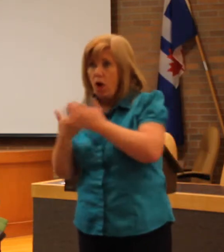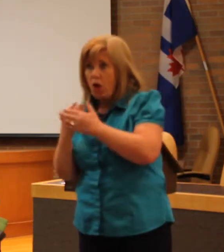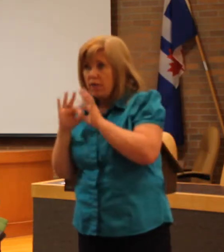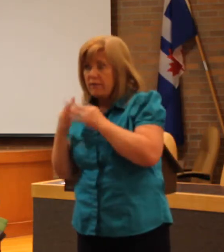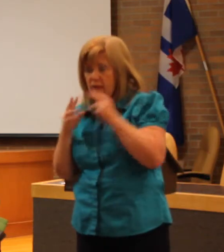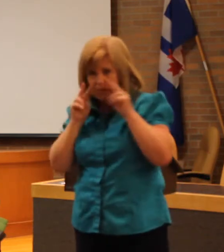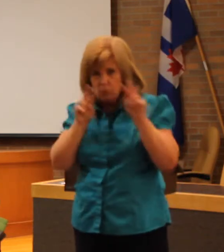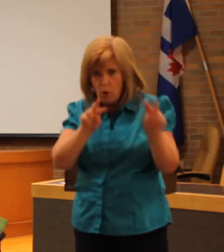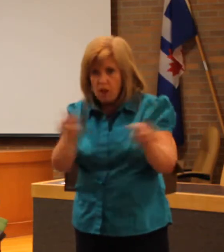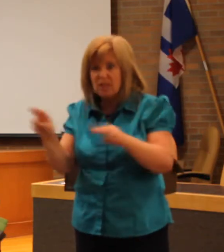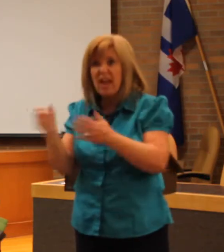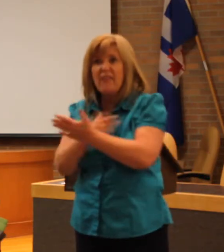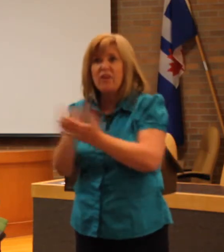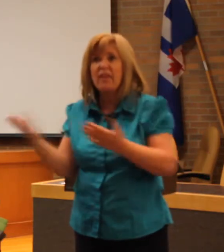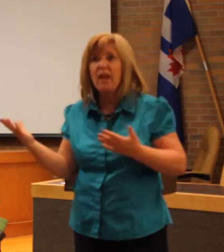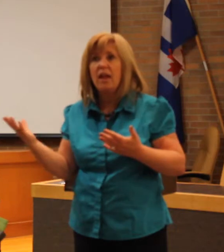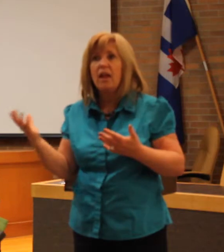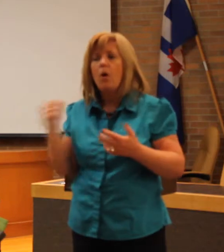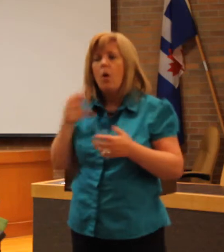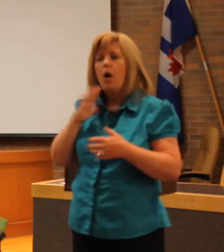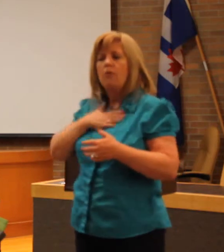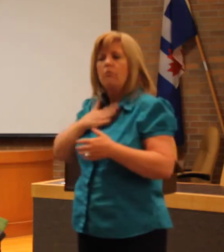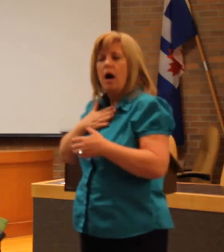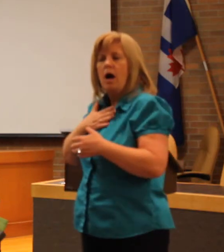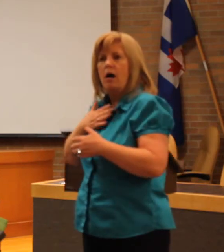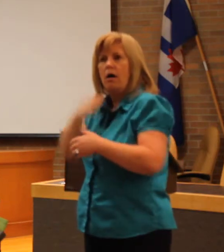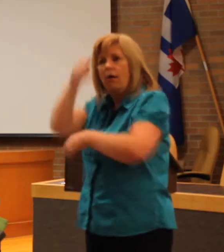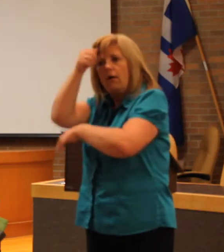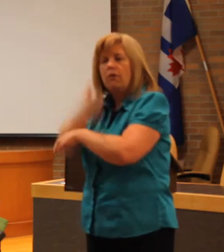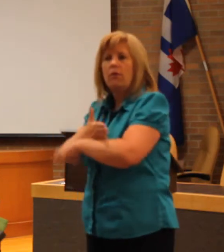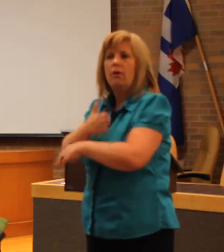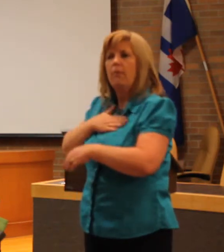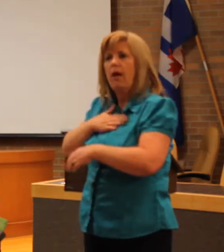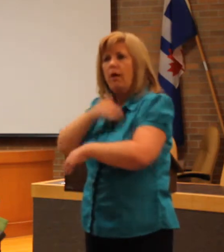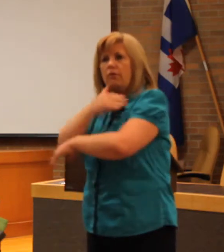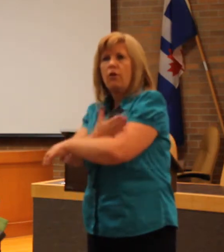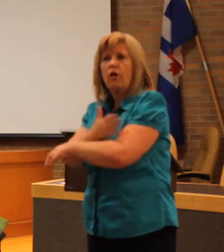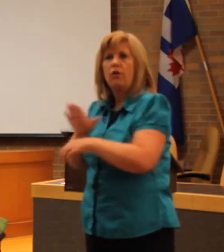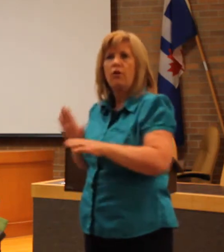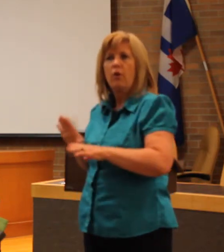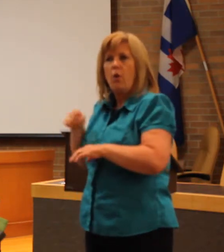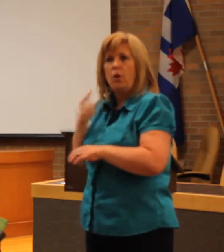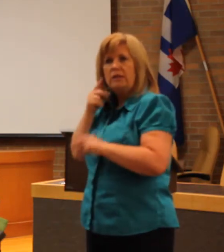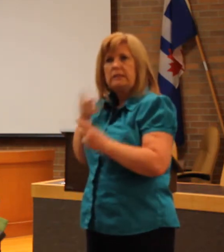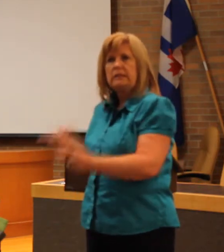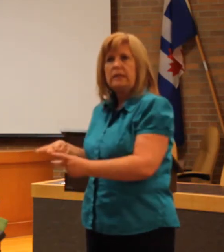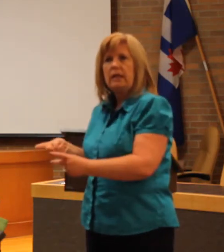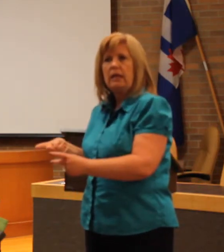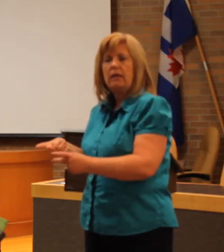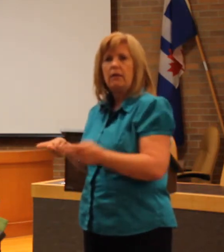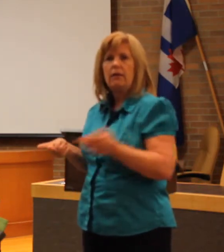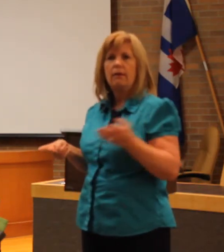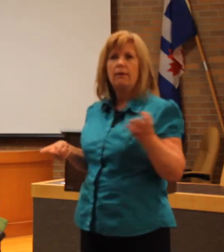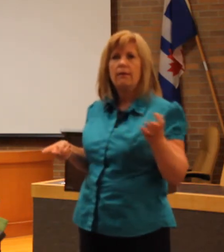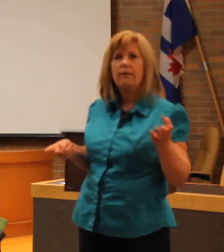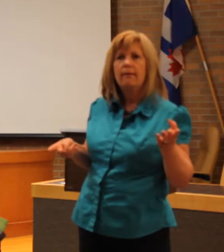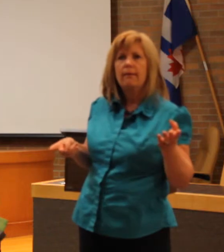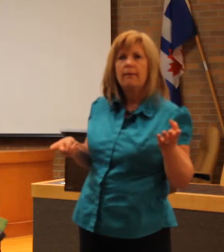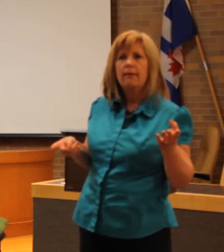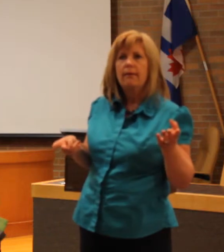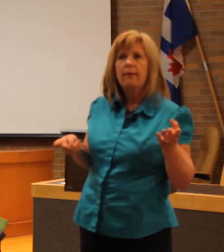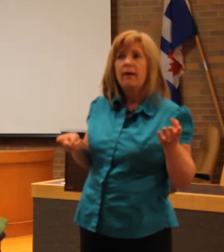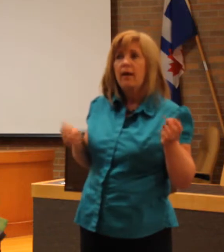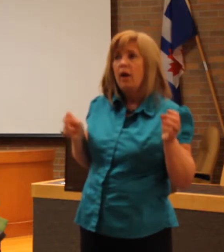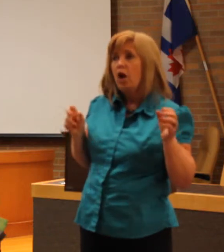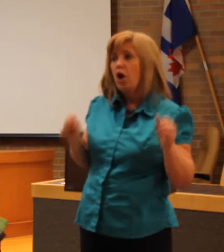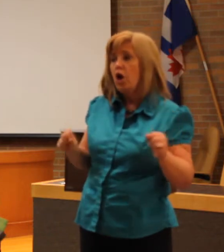clients or do they just get to view the tape with their family member on it? There is a potential, will that get into the internet?